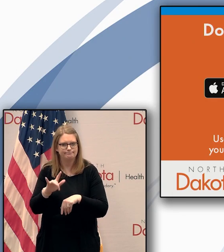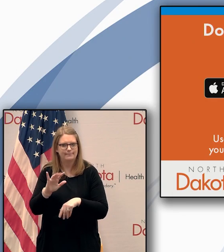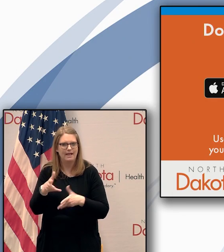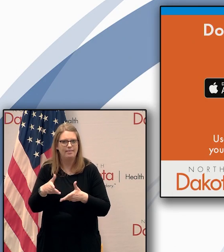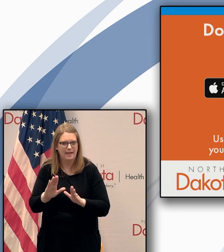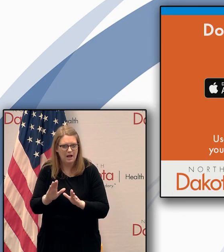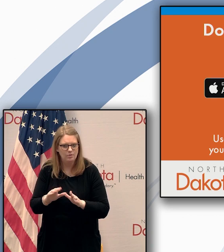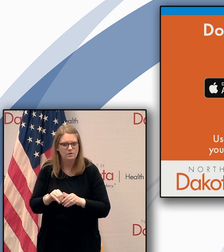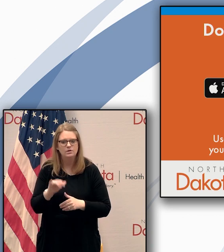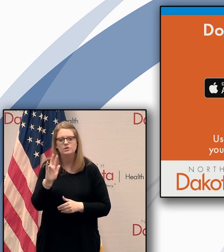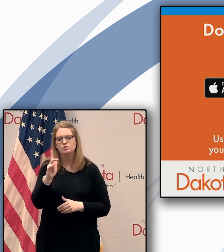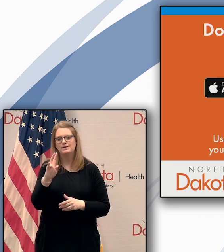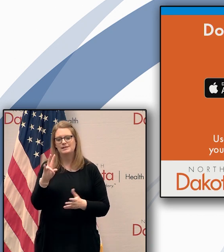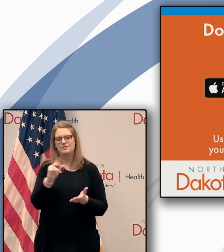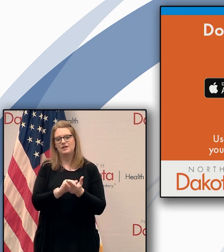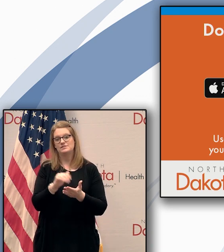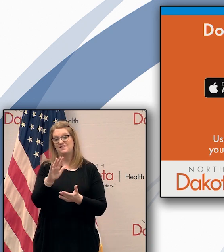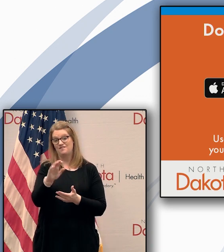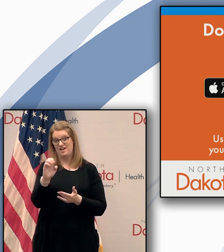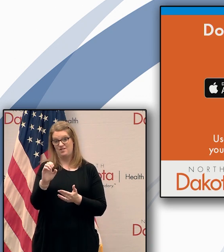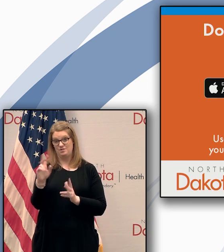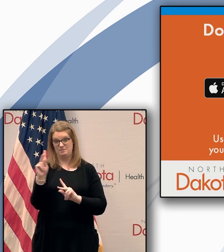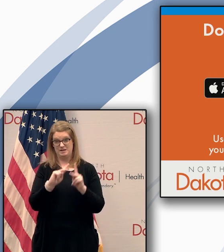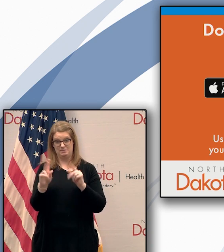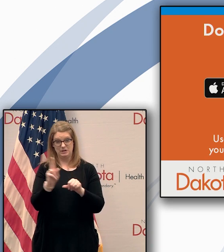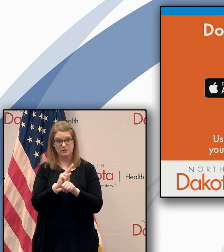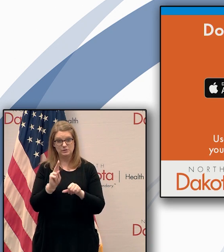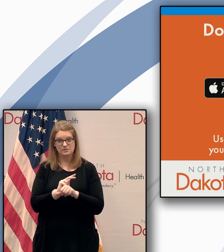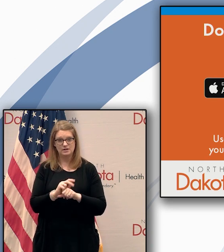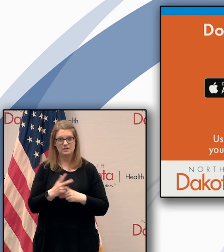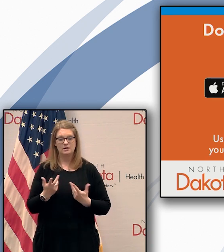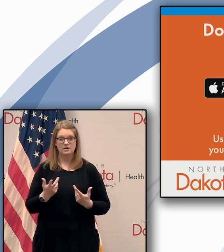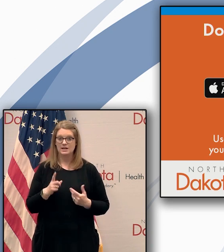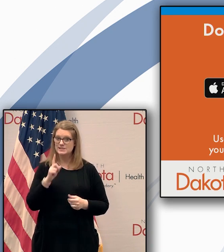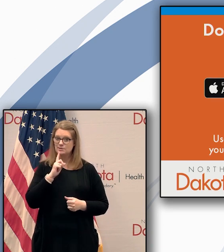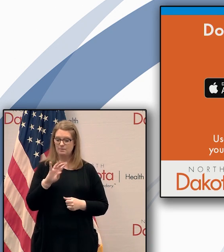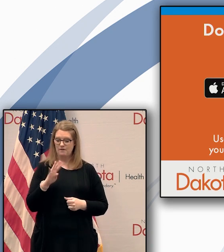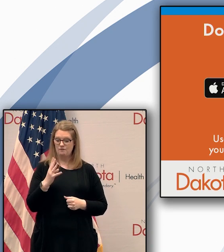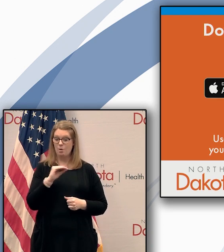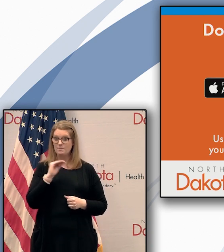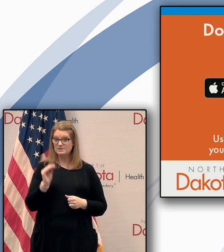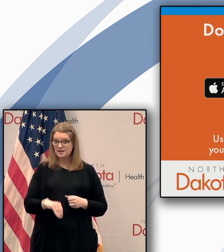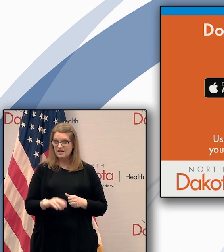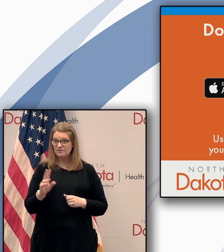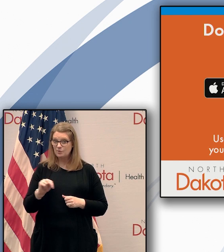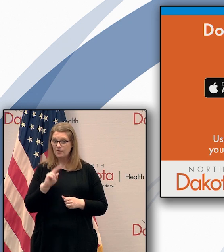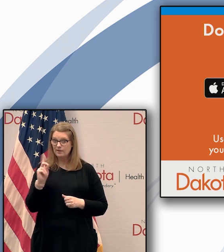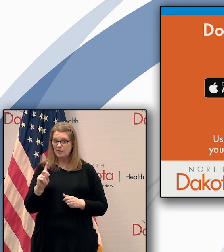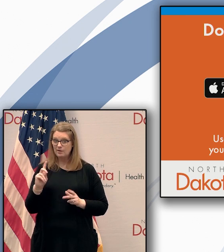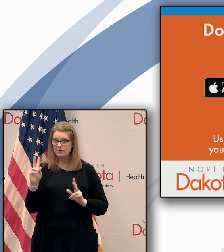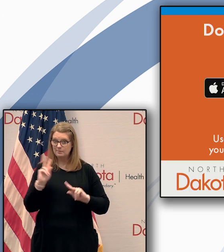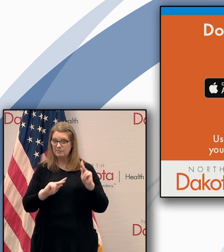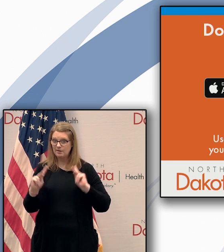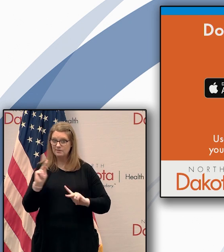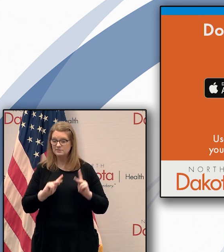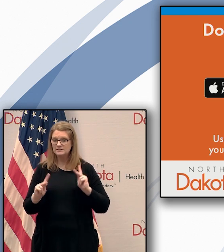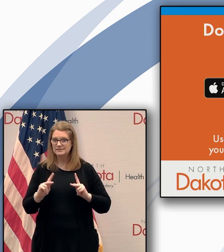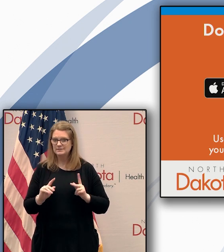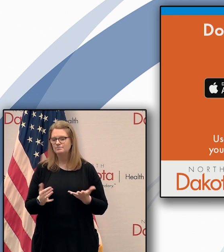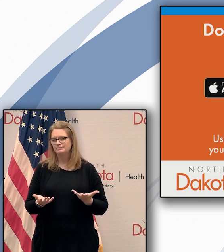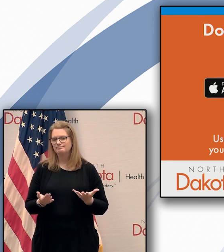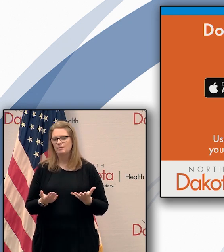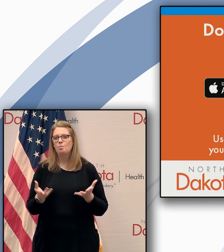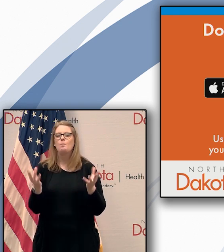,500 total users. That's about 4% of the North Dakota population. But of course, the more we need have, the more